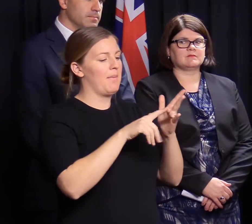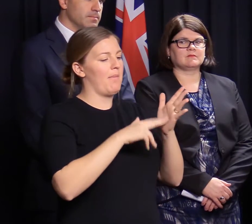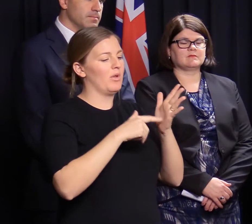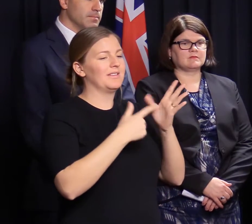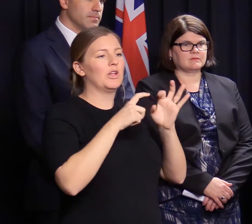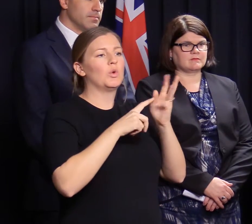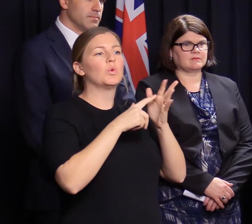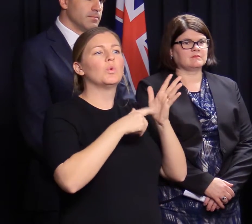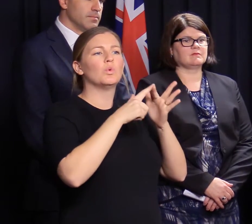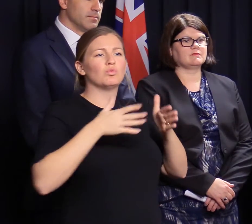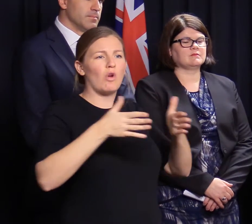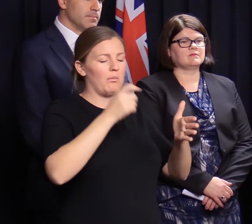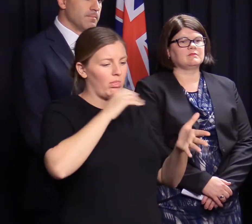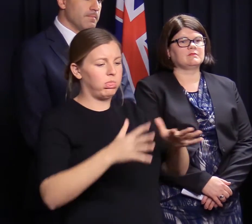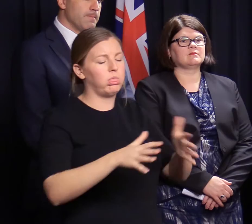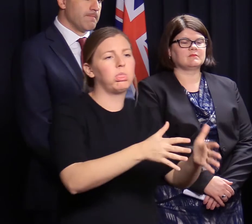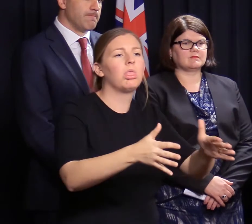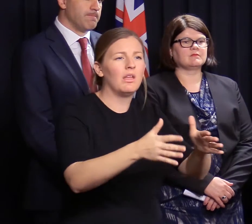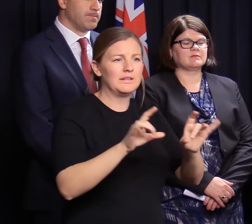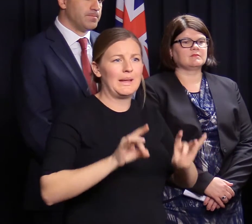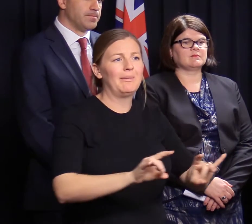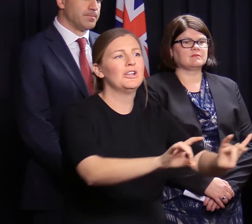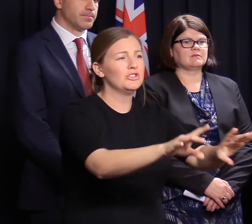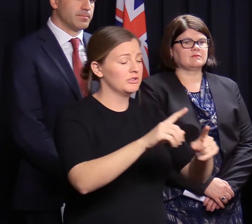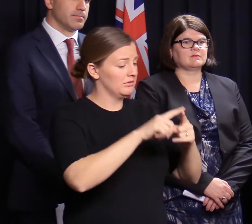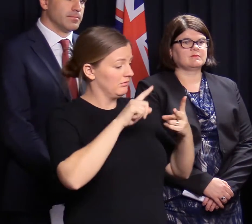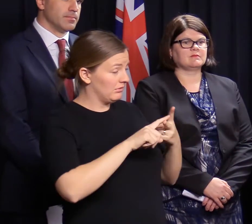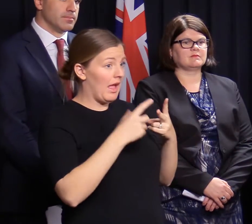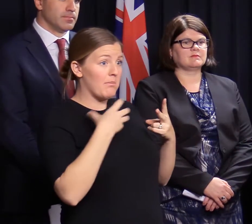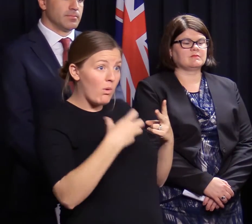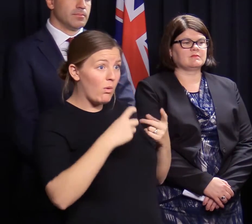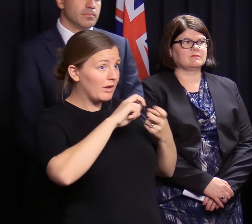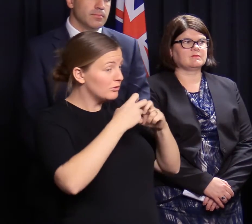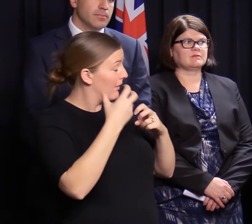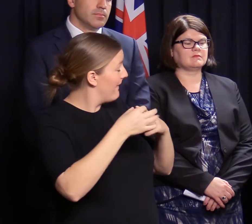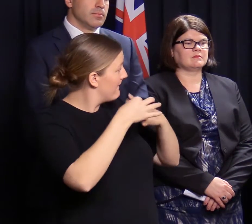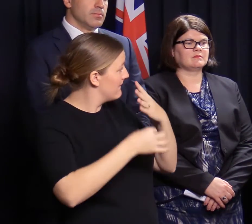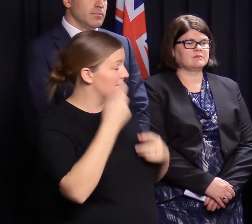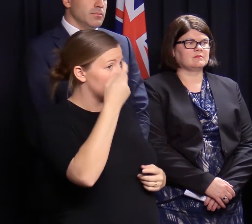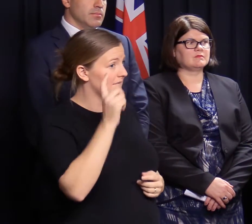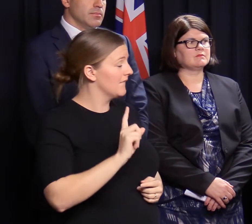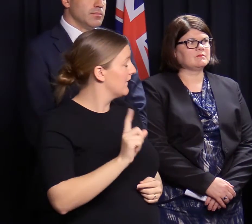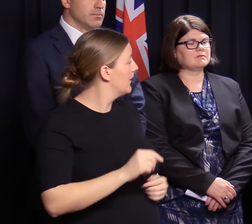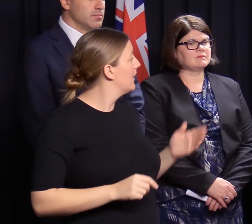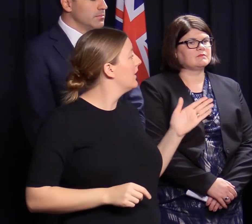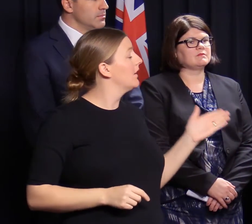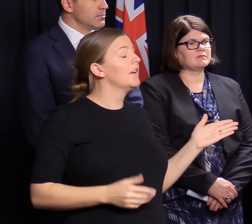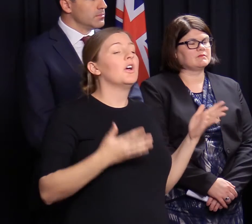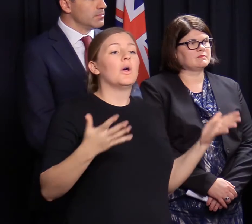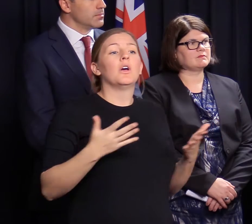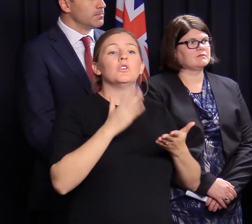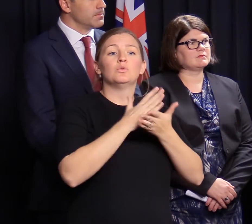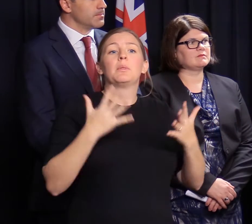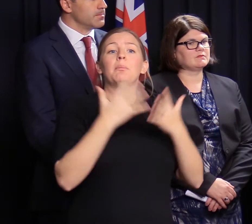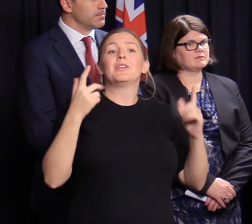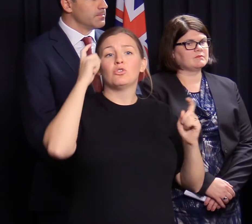buckled and sort of fallen apart. Are there other major issues that you're currently addressing? Probably the key concern for